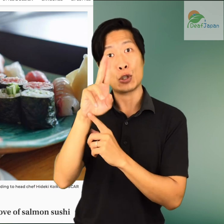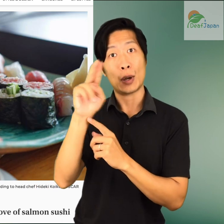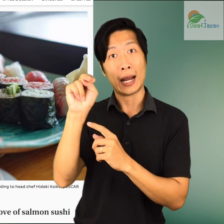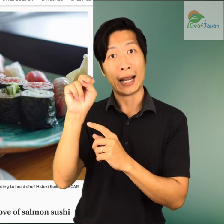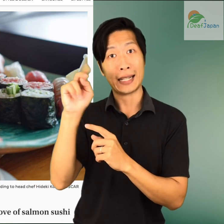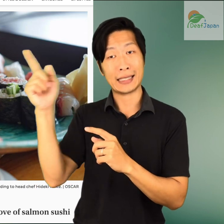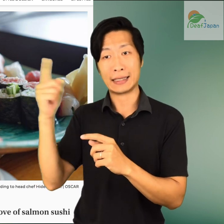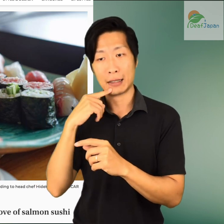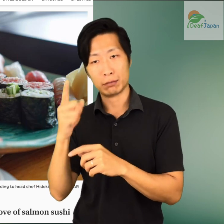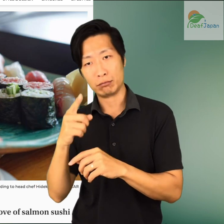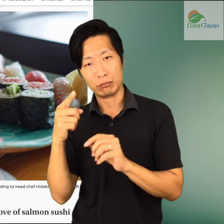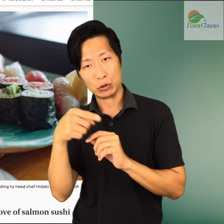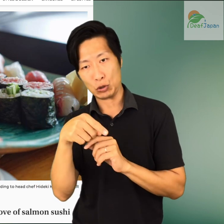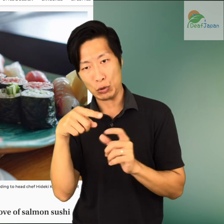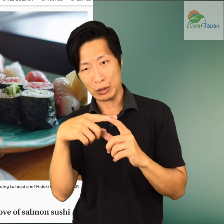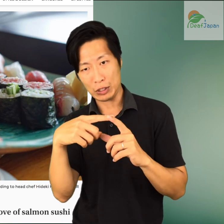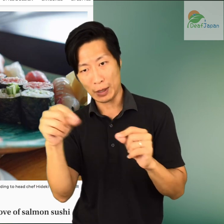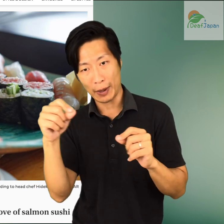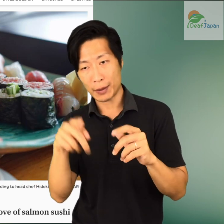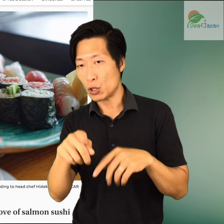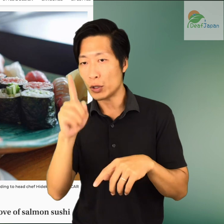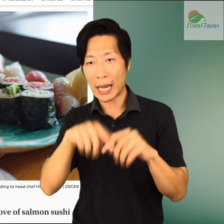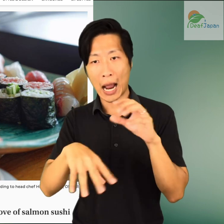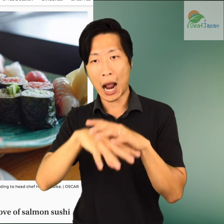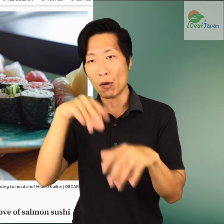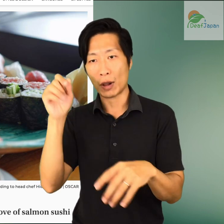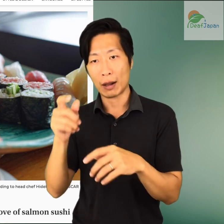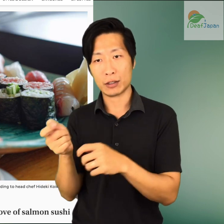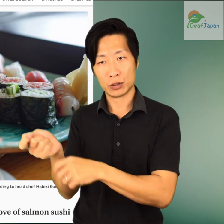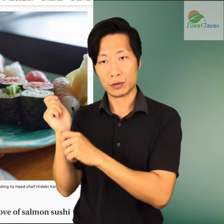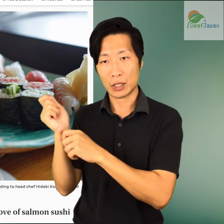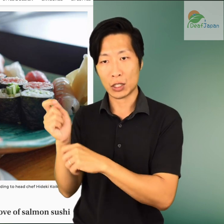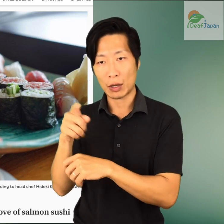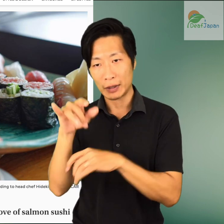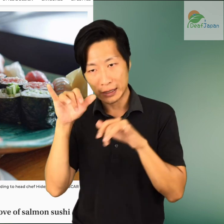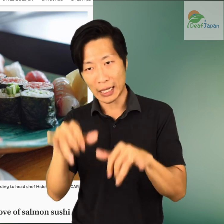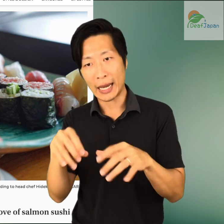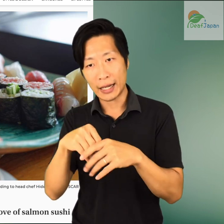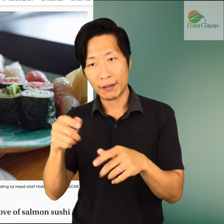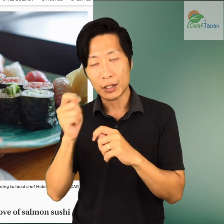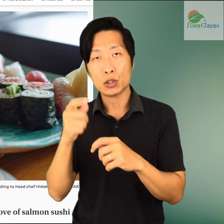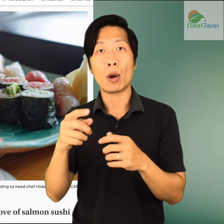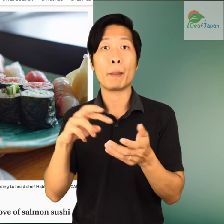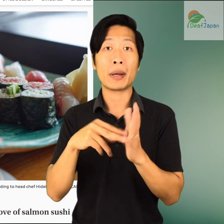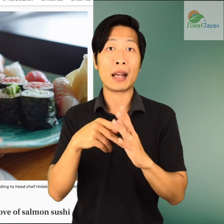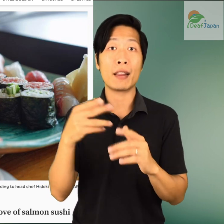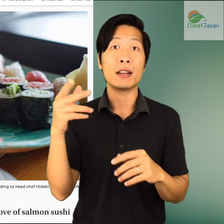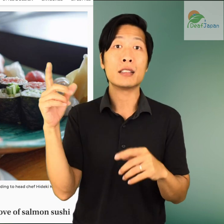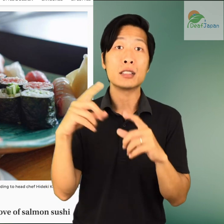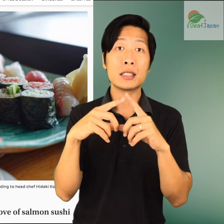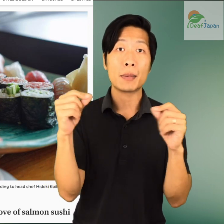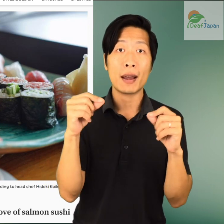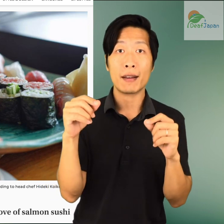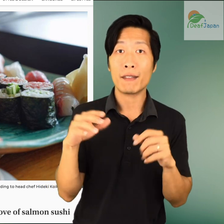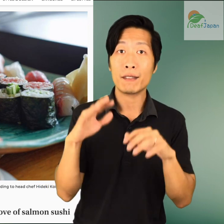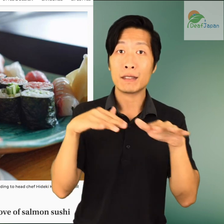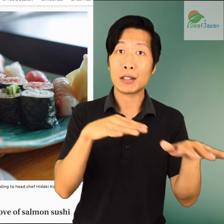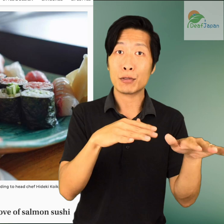within their exclusive economic zones by the United Nations, Japan began opening up its once